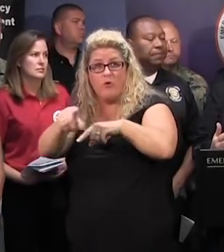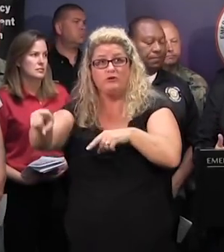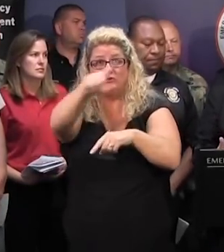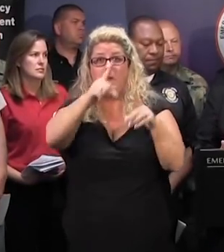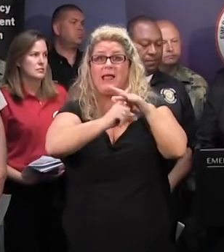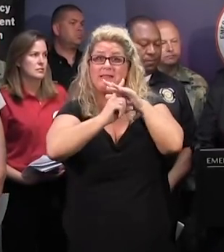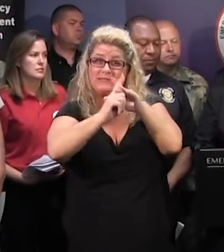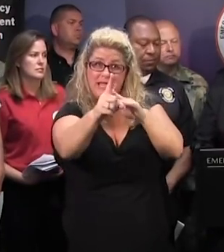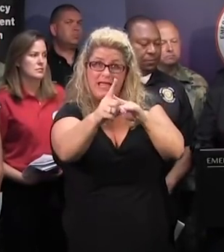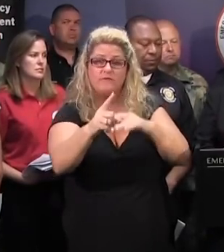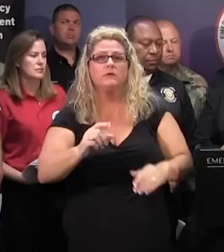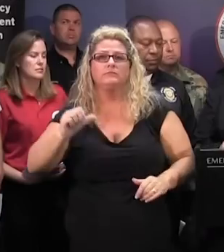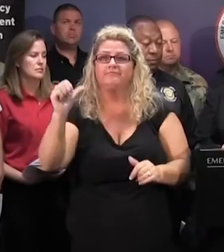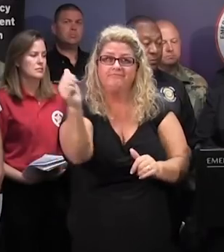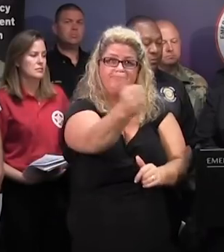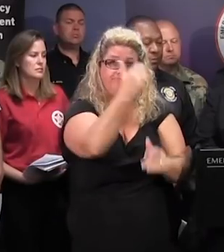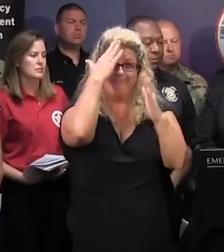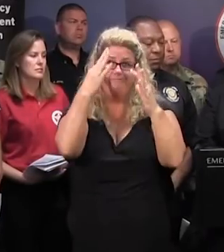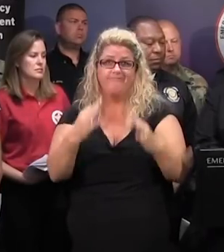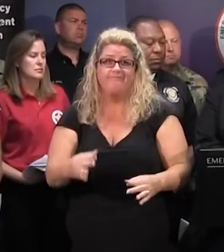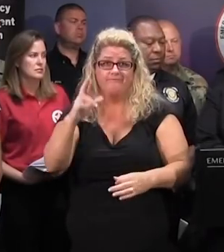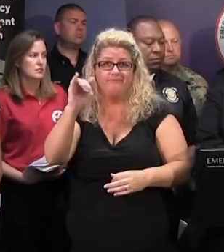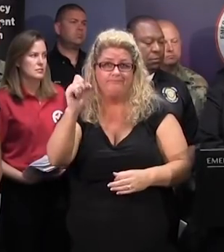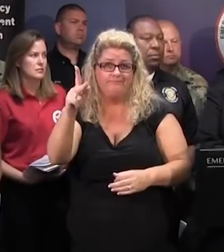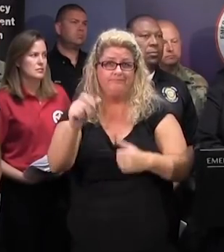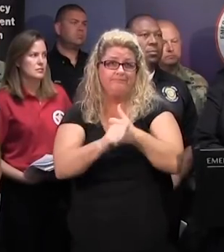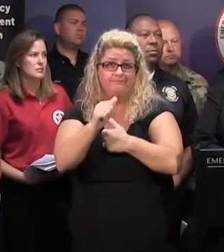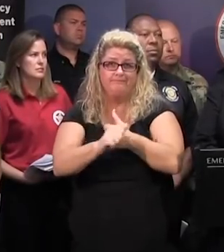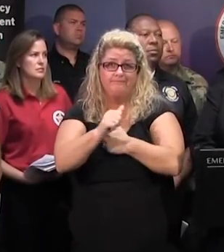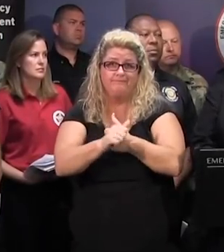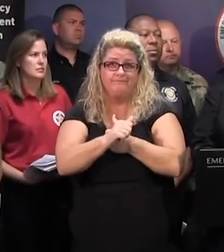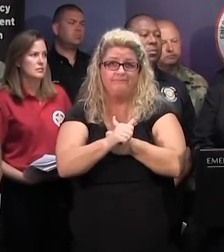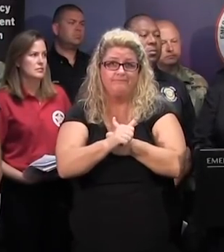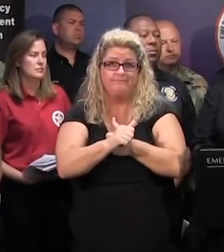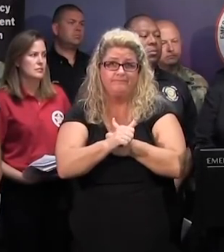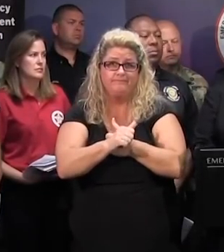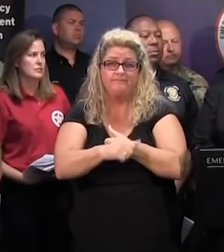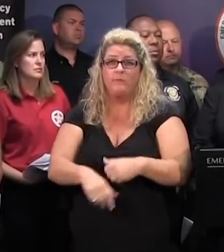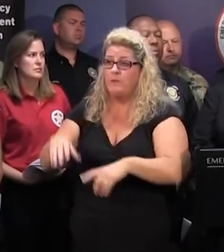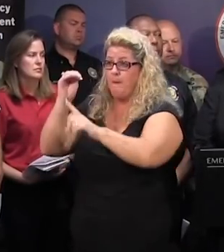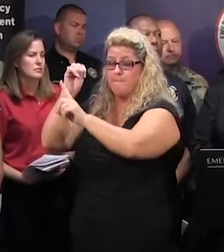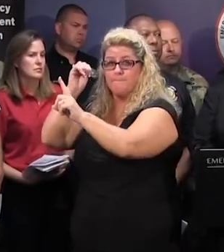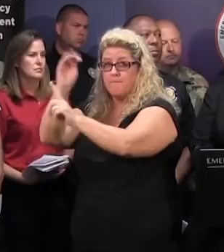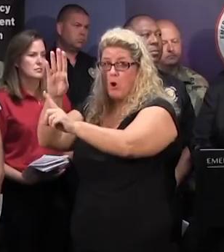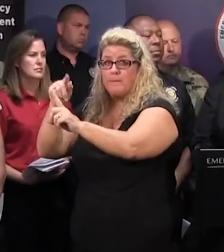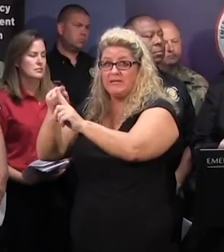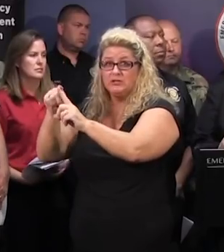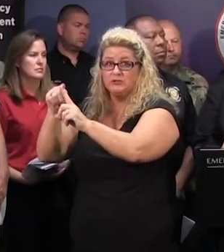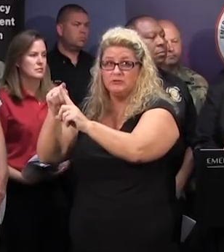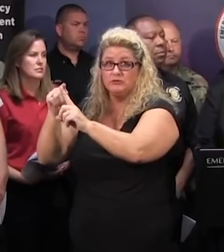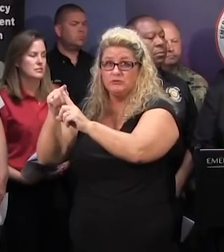you and your family are going to do this evening. We believe in the Myrtle Beach area that there has been significant